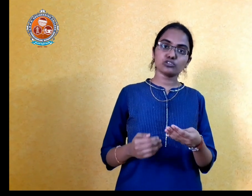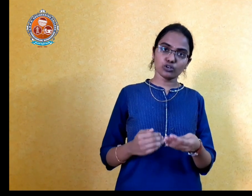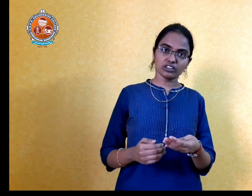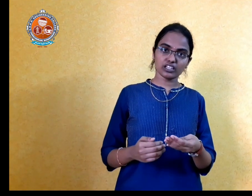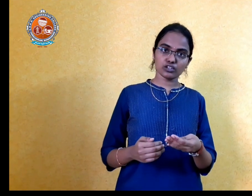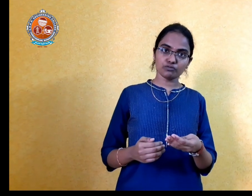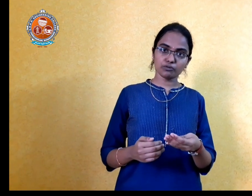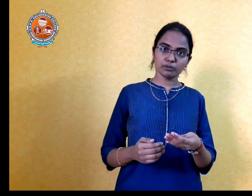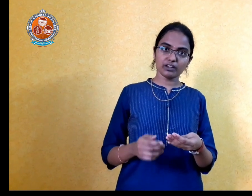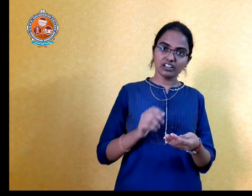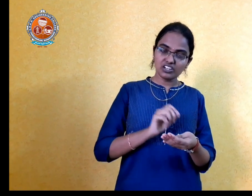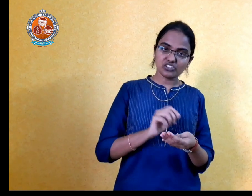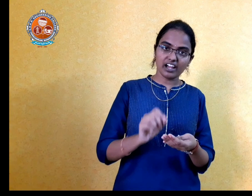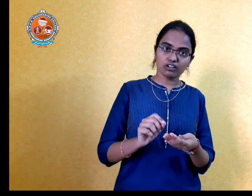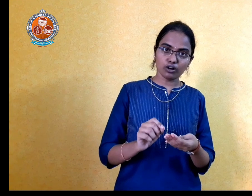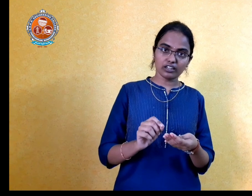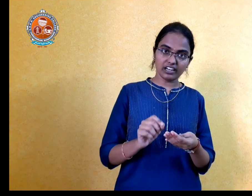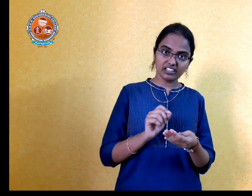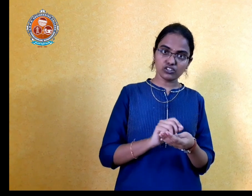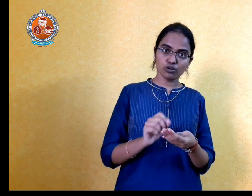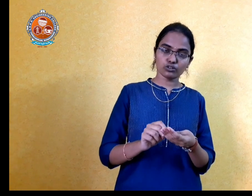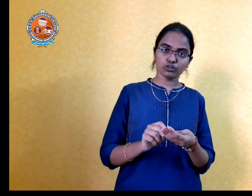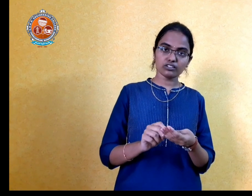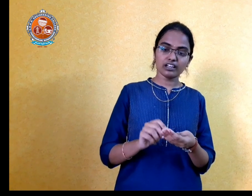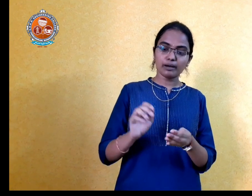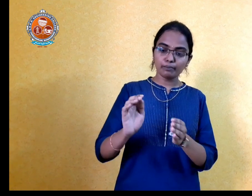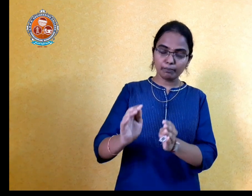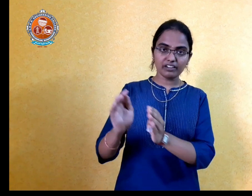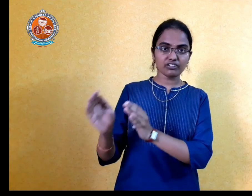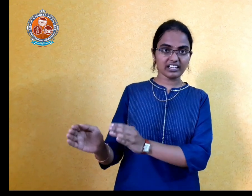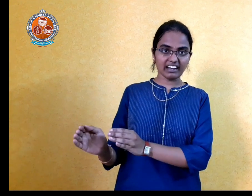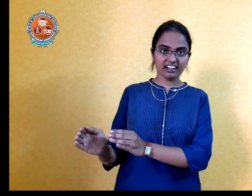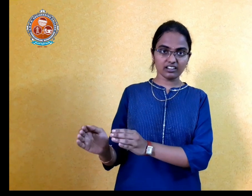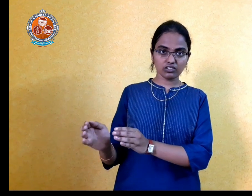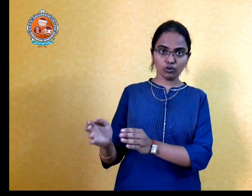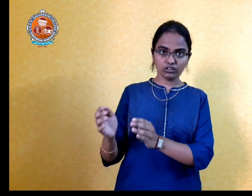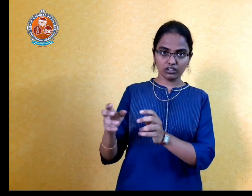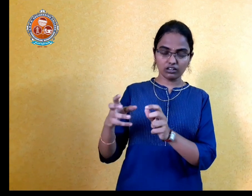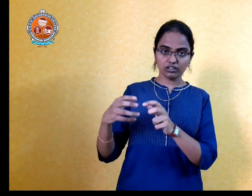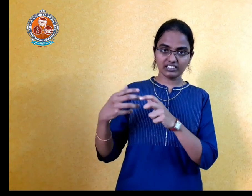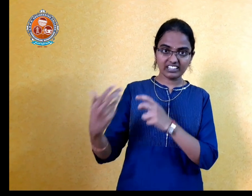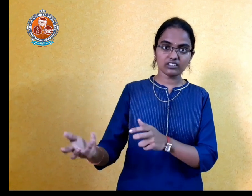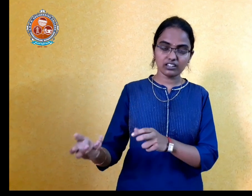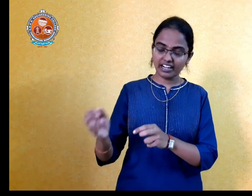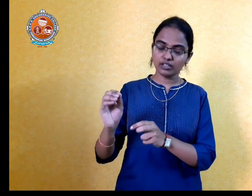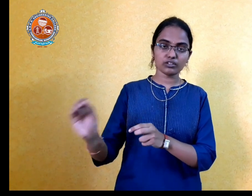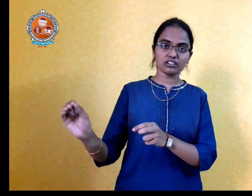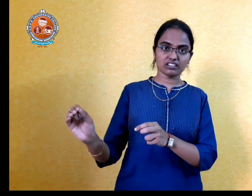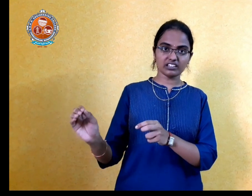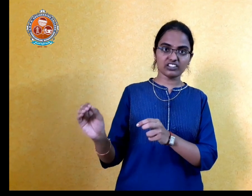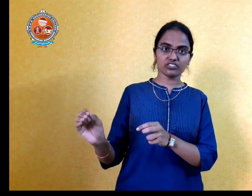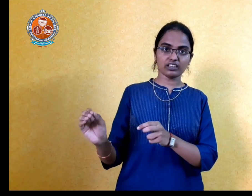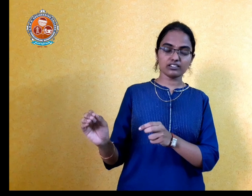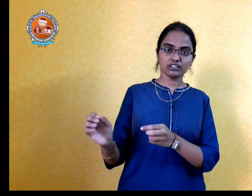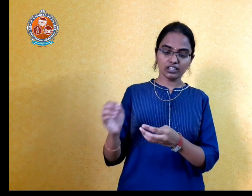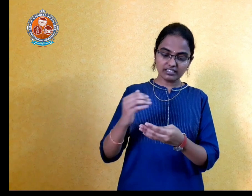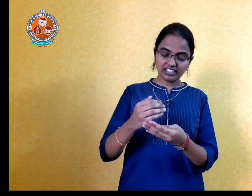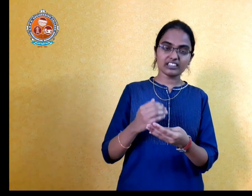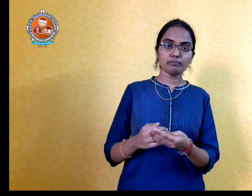you are thinking of to prepare write the short notes prepare for the grand test or the test series attend that test series see the